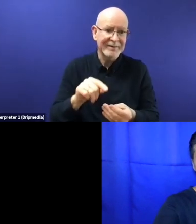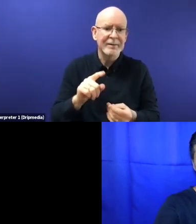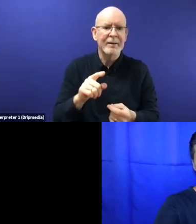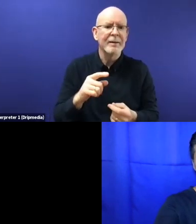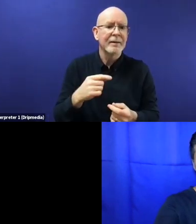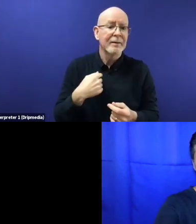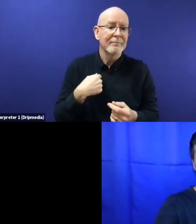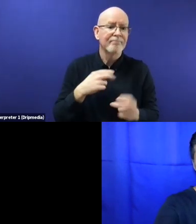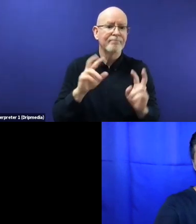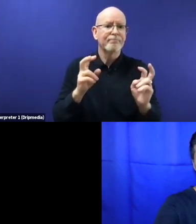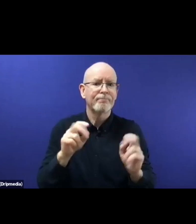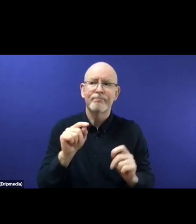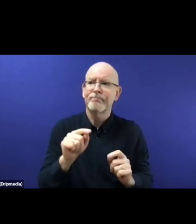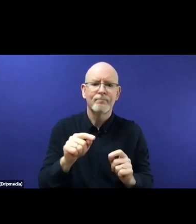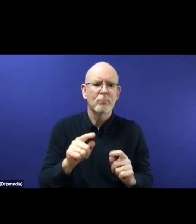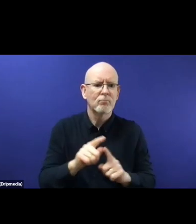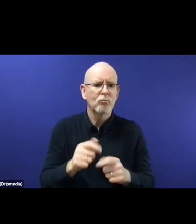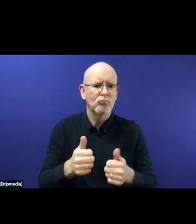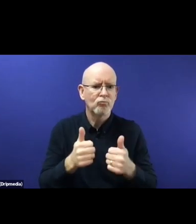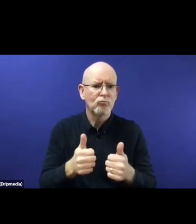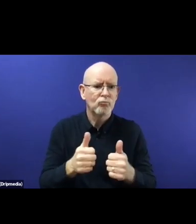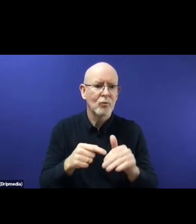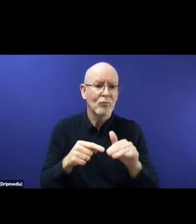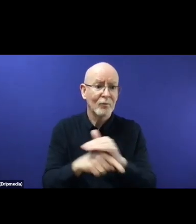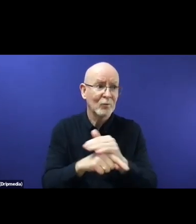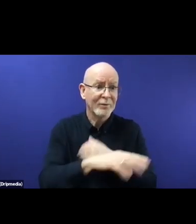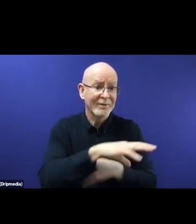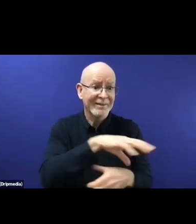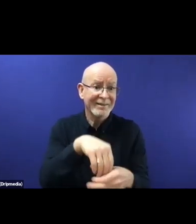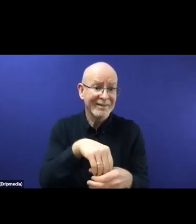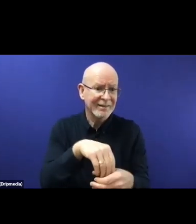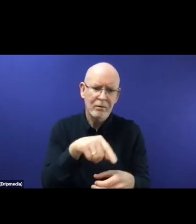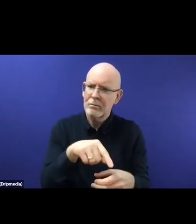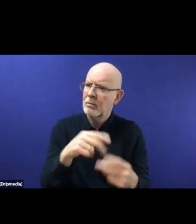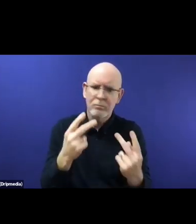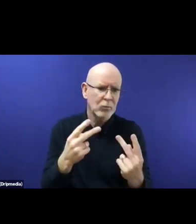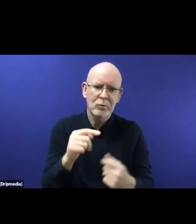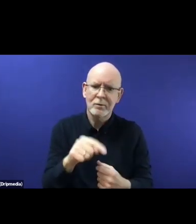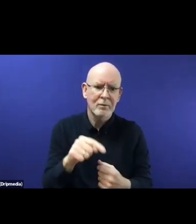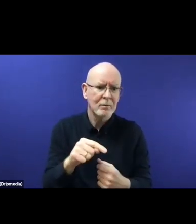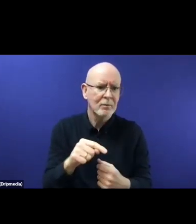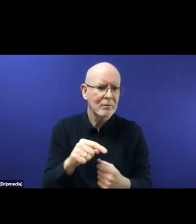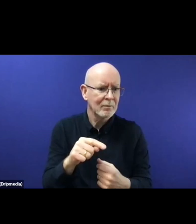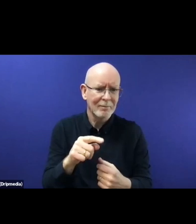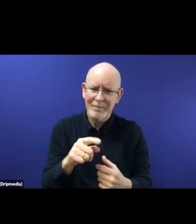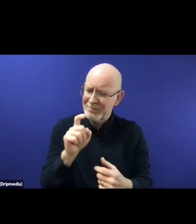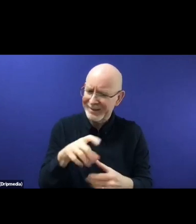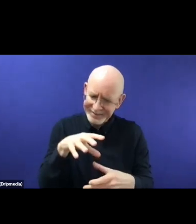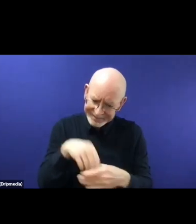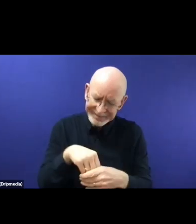any pack or any new policy that we are going to achieve that, you know, the improvement of the lives of refugees on the